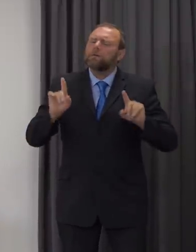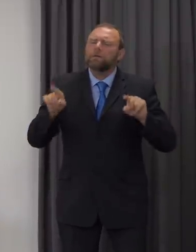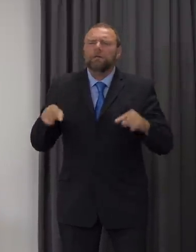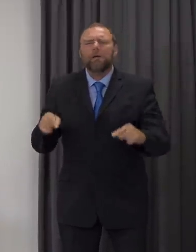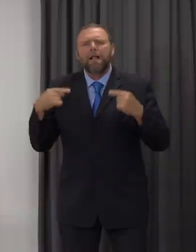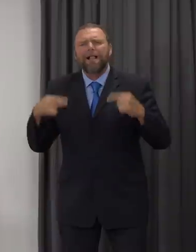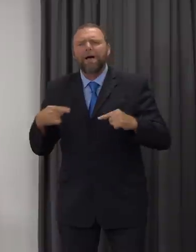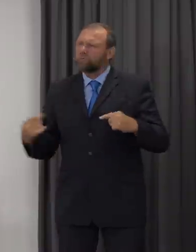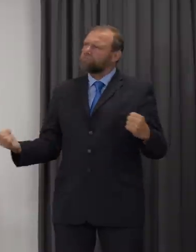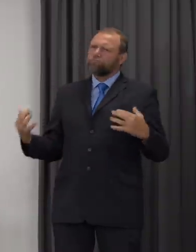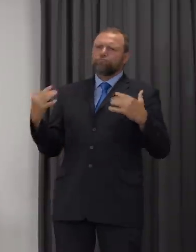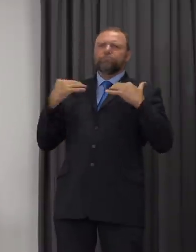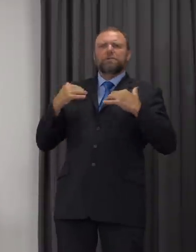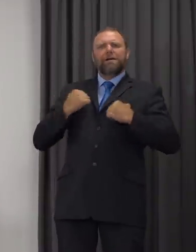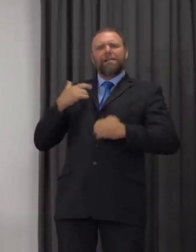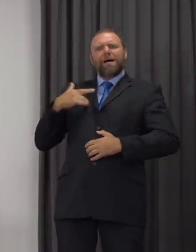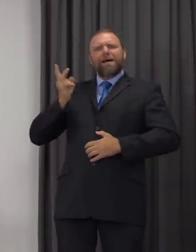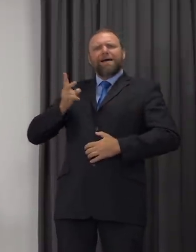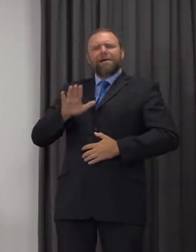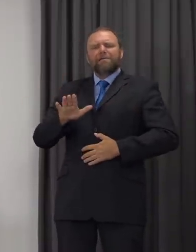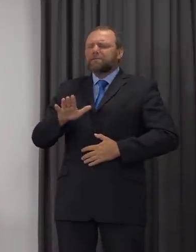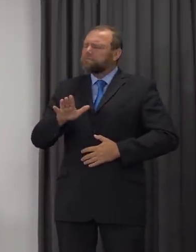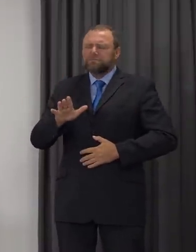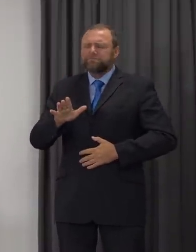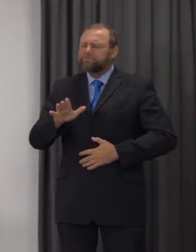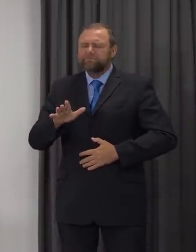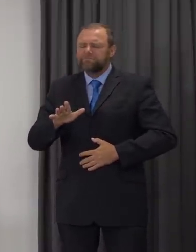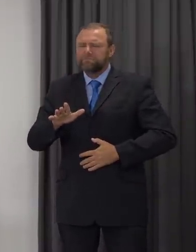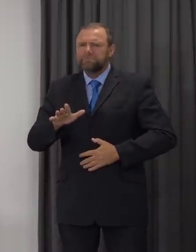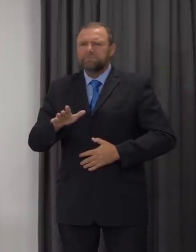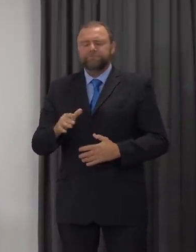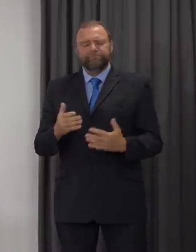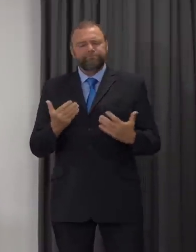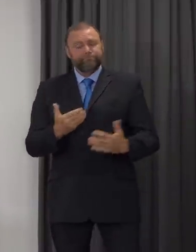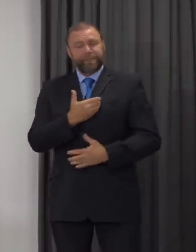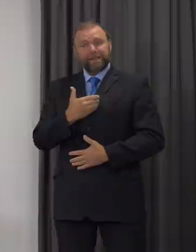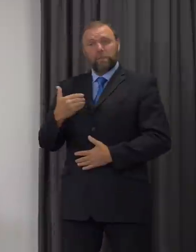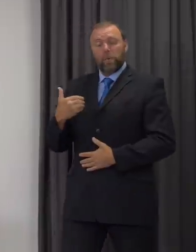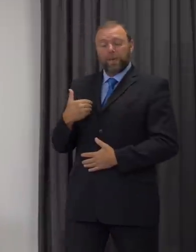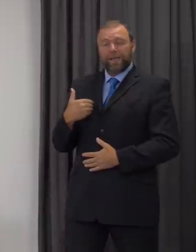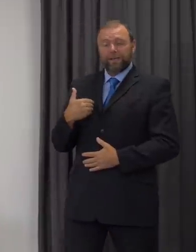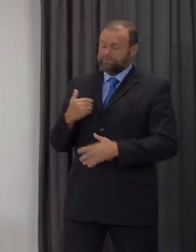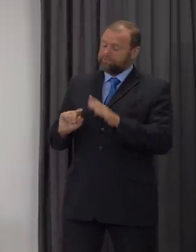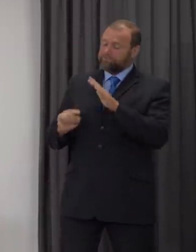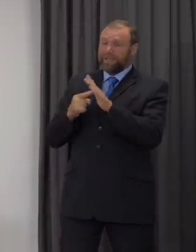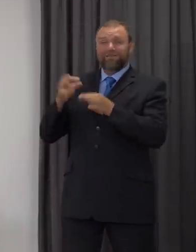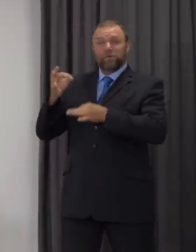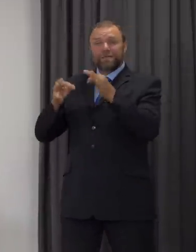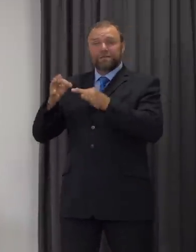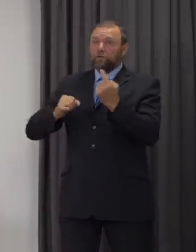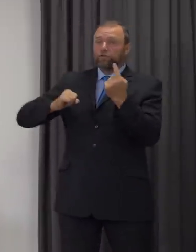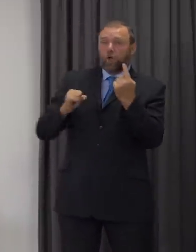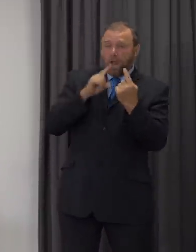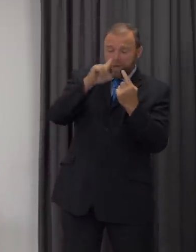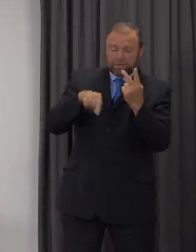far to let that happen. This morning the first ministers of Scotland and Northern Ireland,